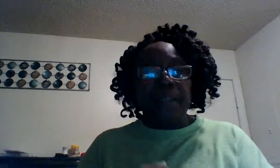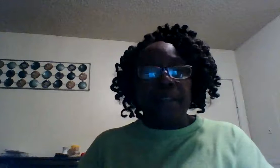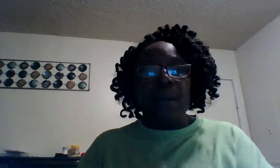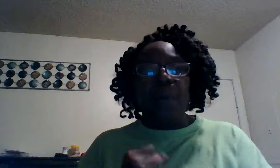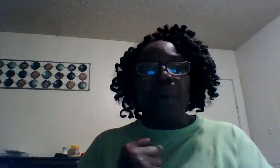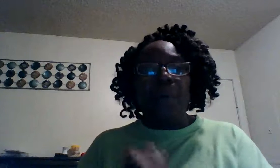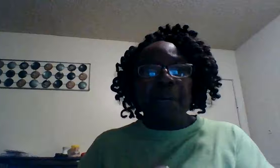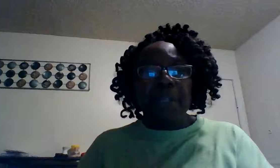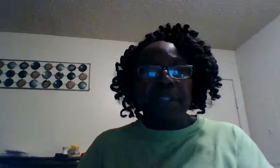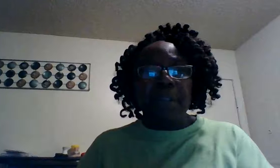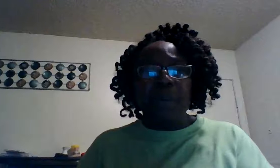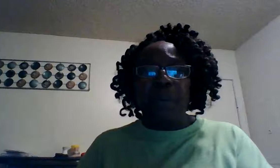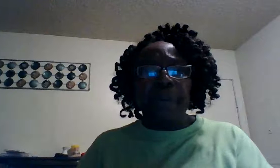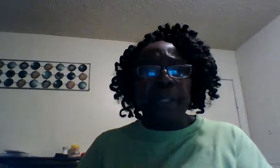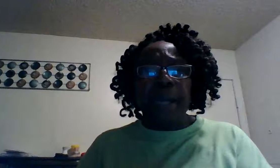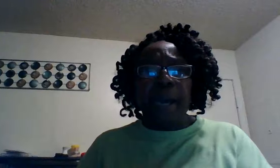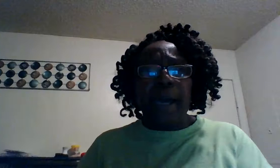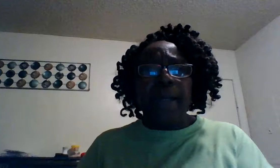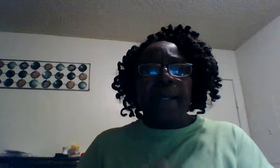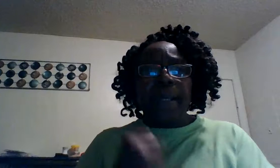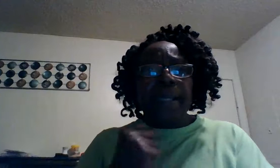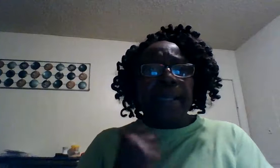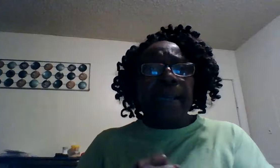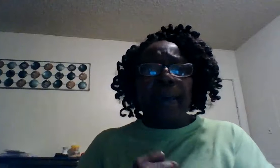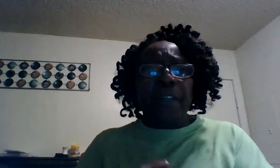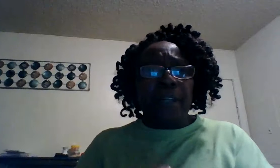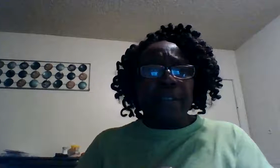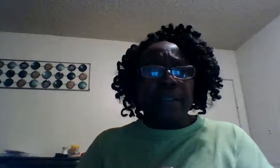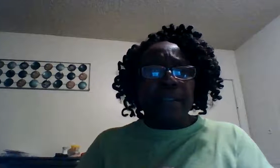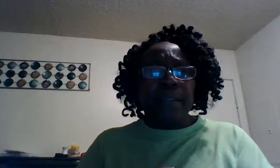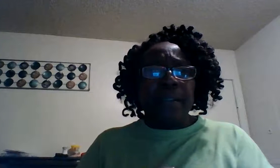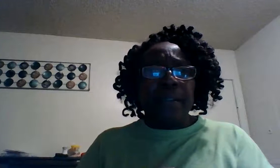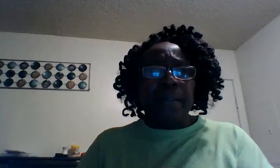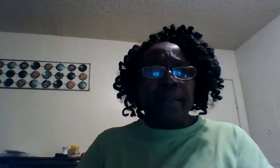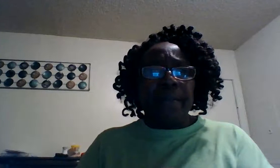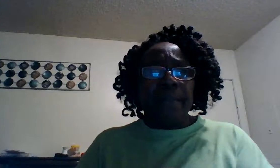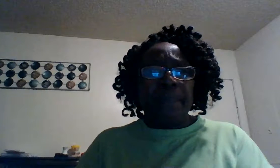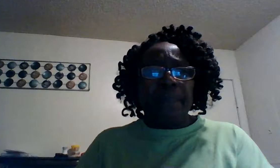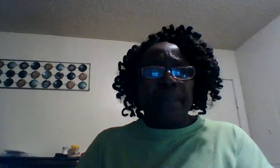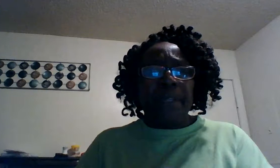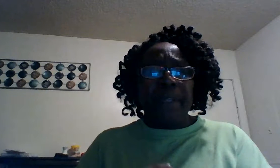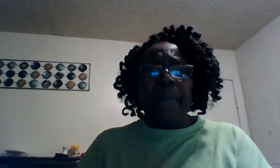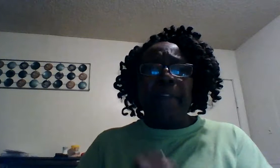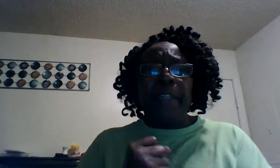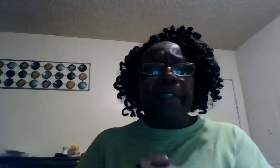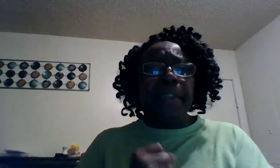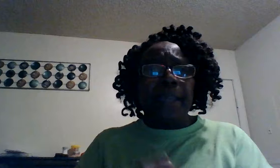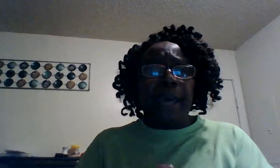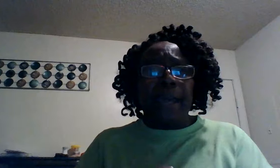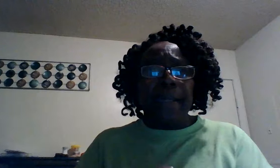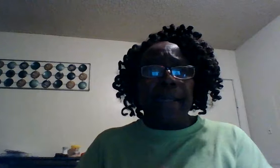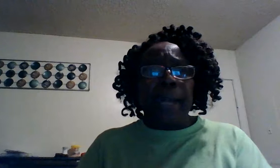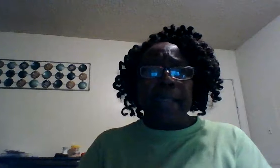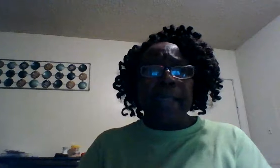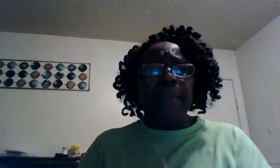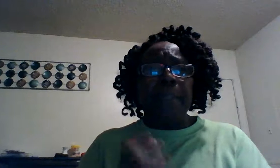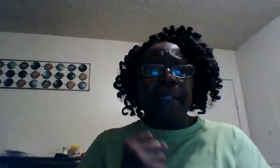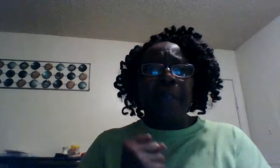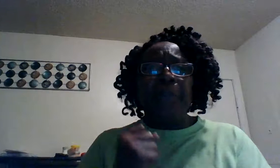so much glory be to God he loves us the devil is a lie and I tell him get up